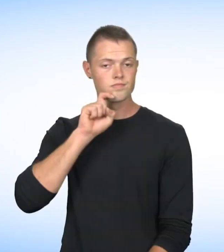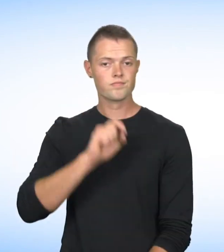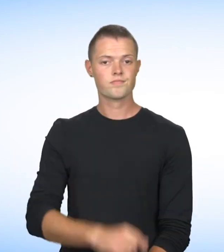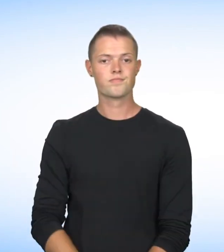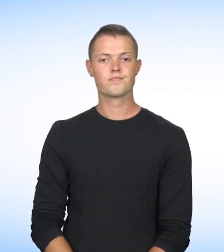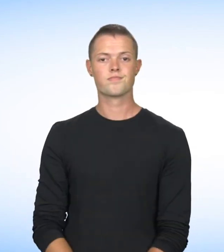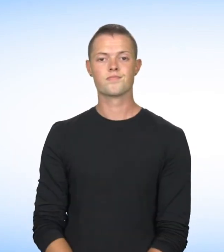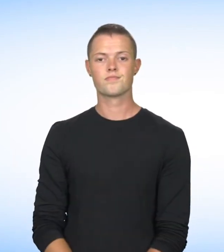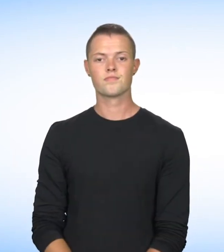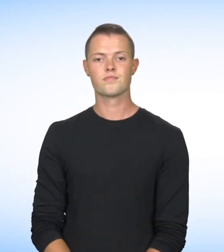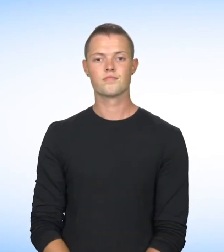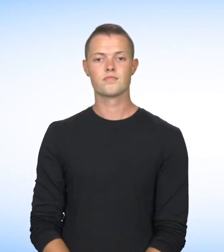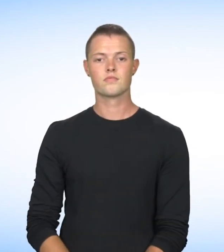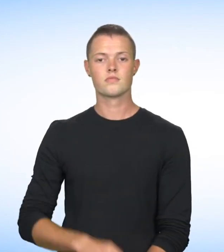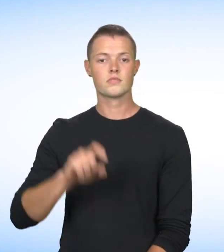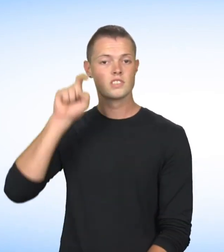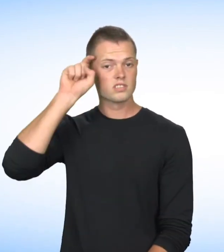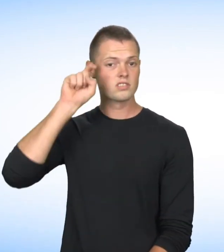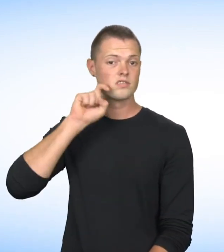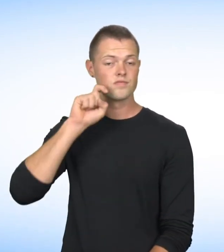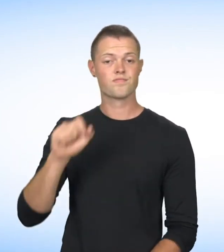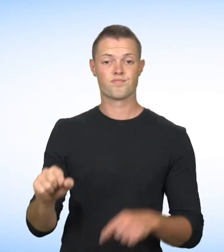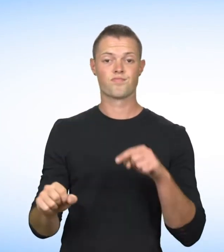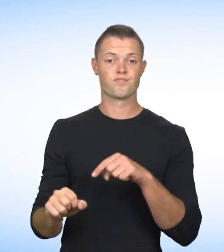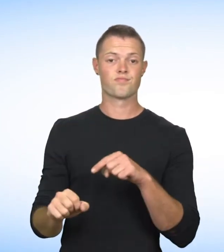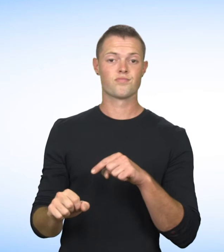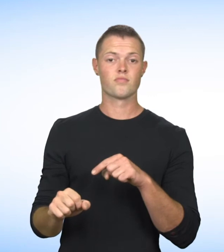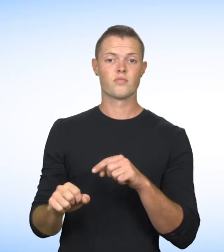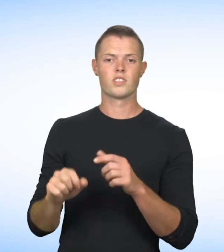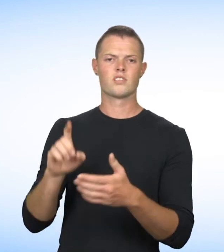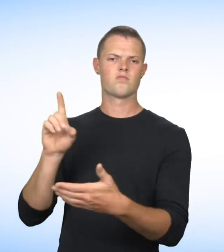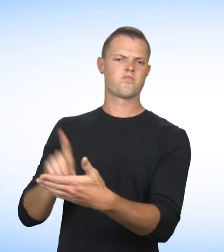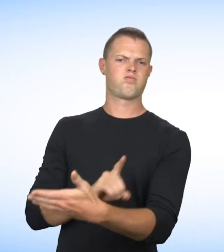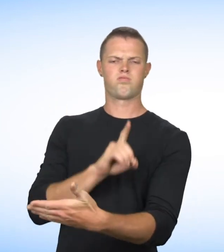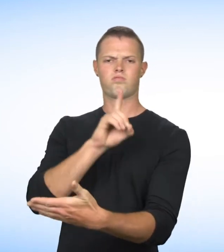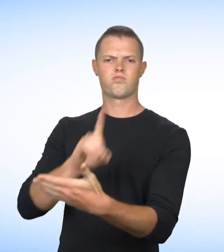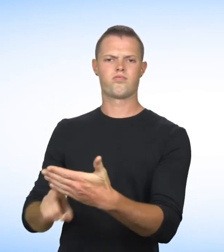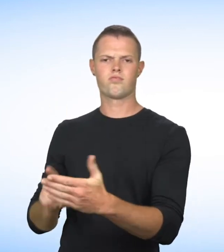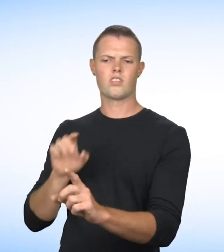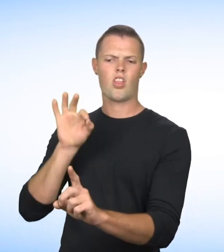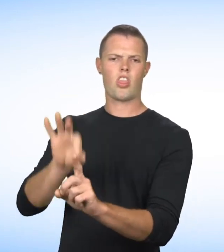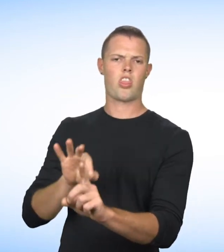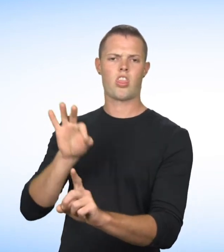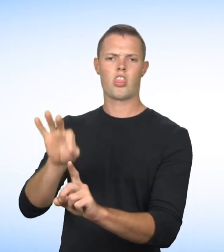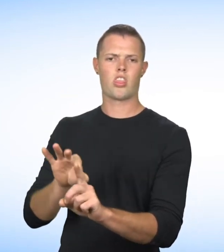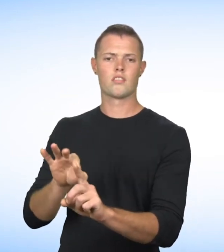Sex Sex is a prohibited ground of discrimination and